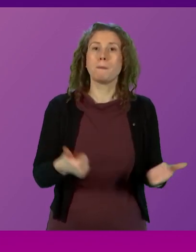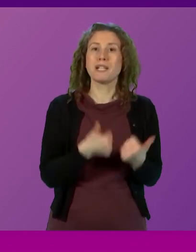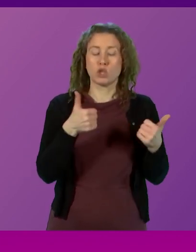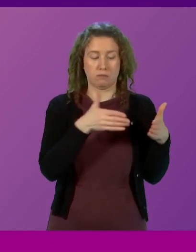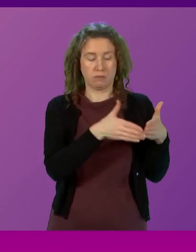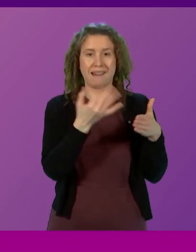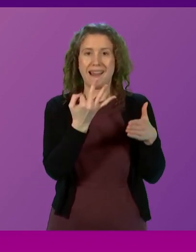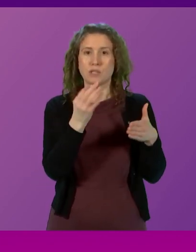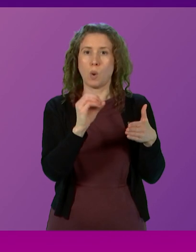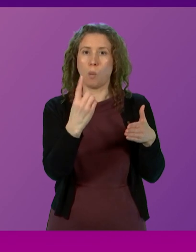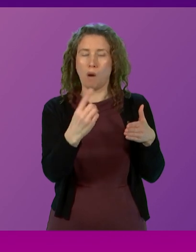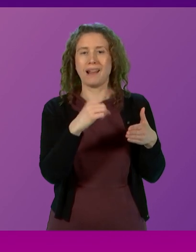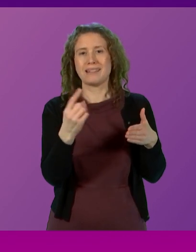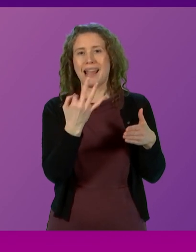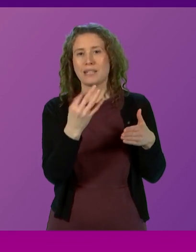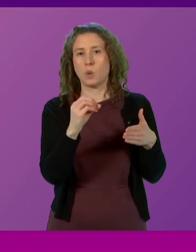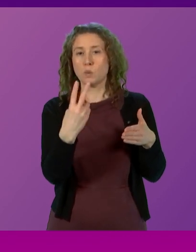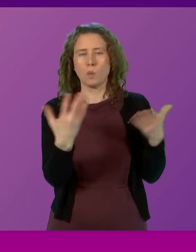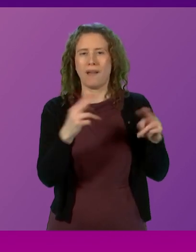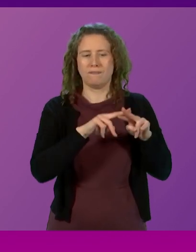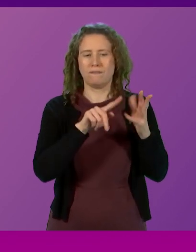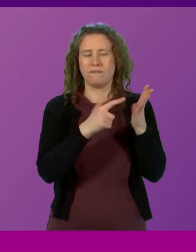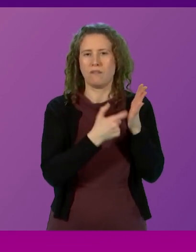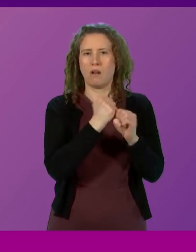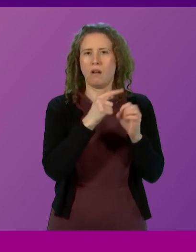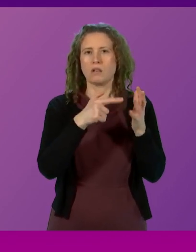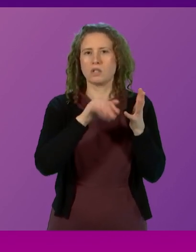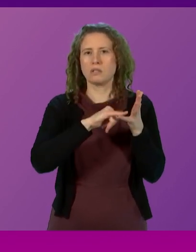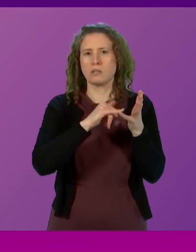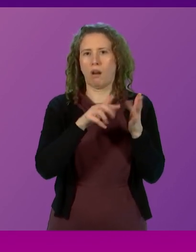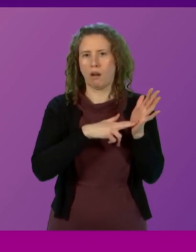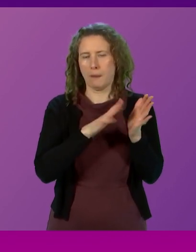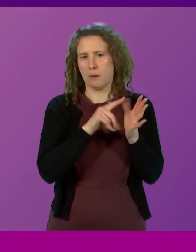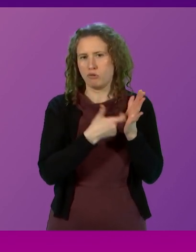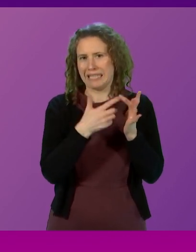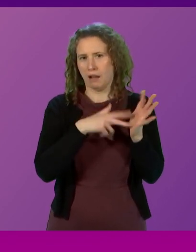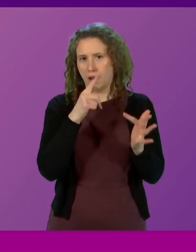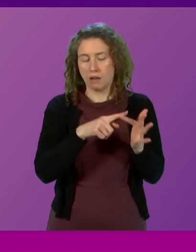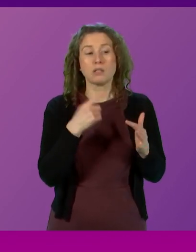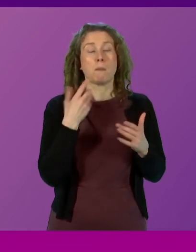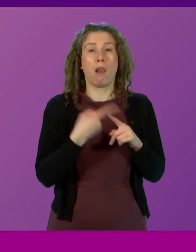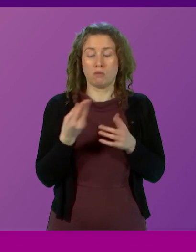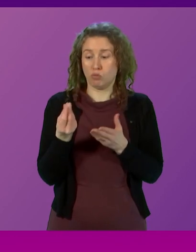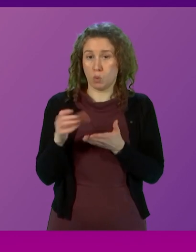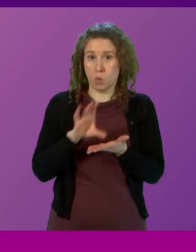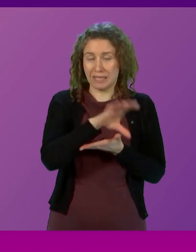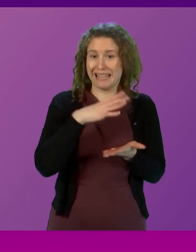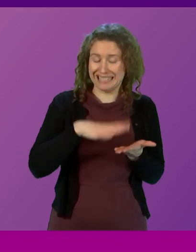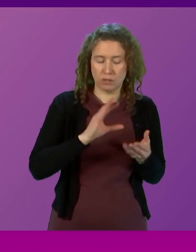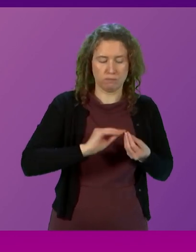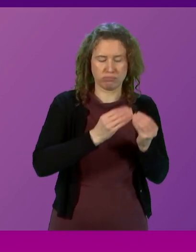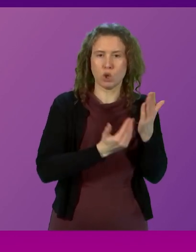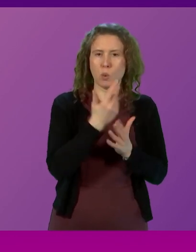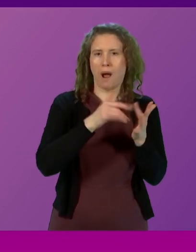vessels 801 and 802 at Ferguson Marine, along with the resources required to build the two new Isla-class